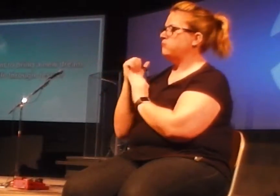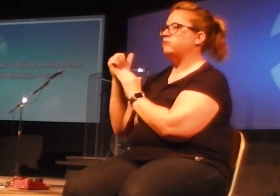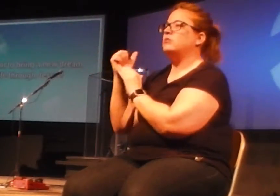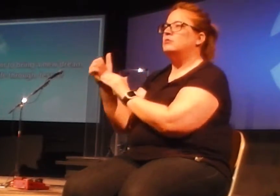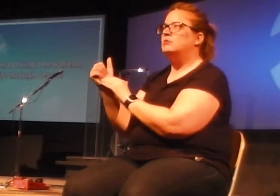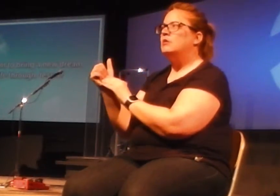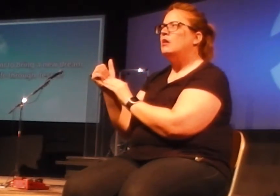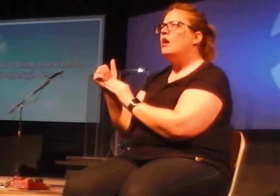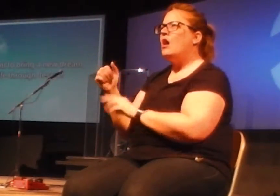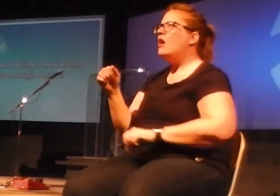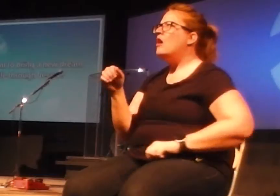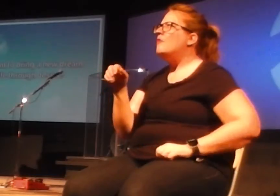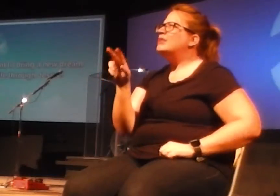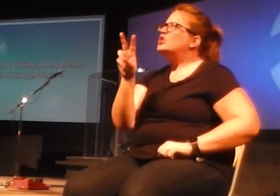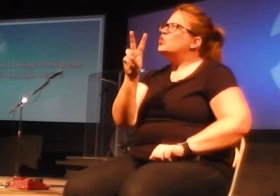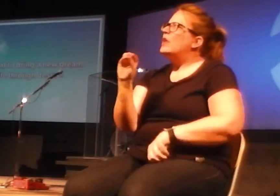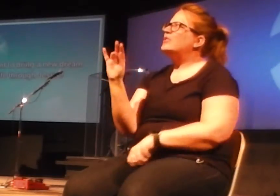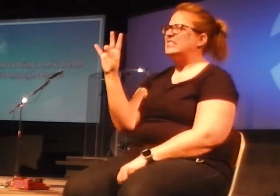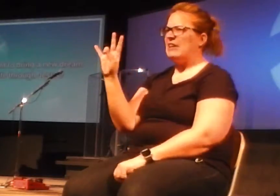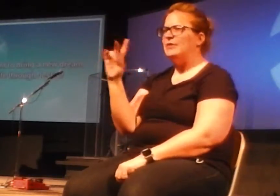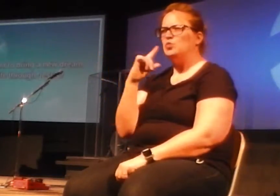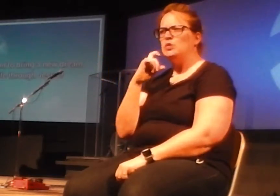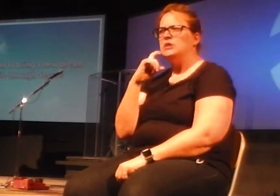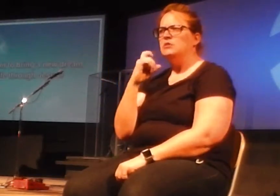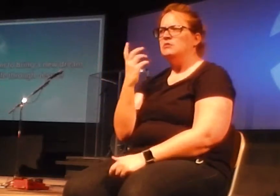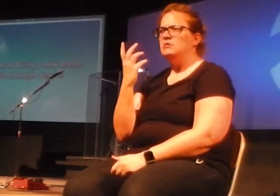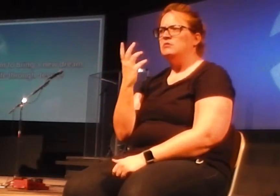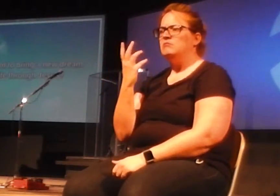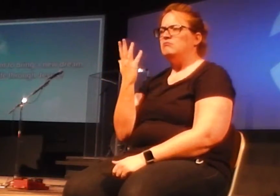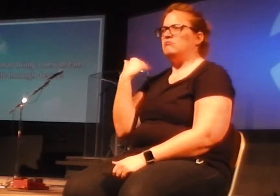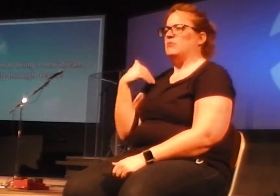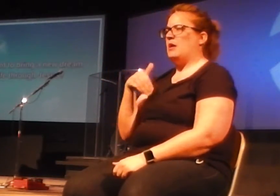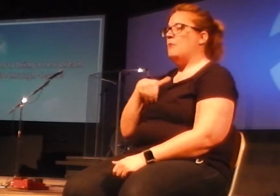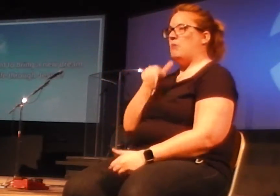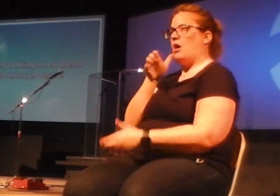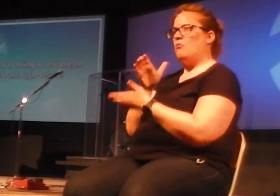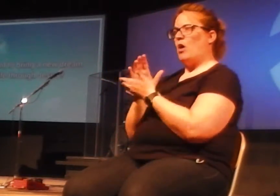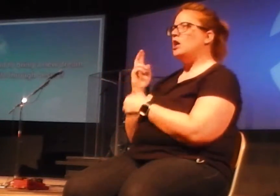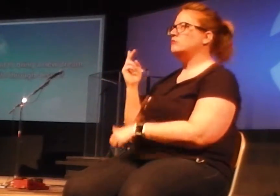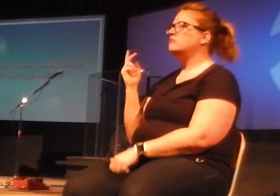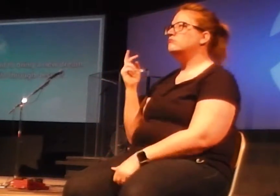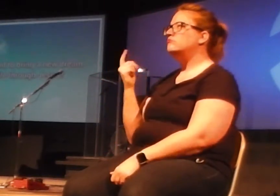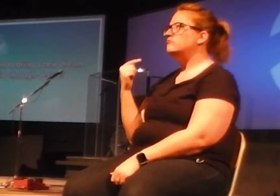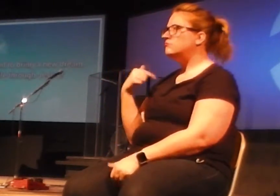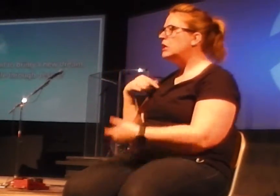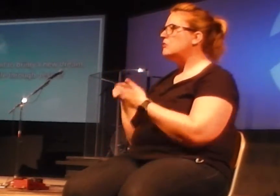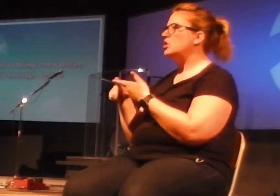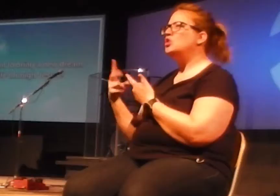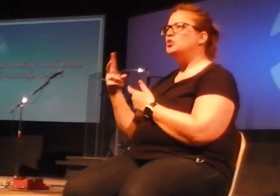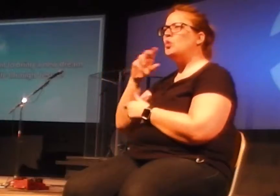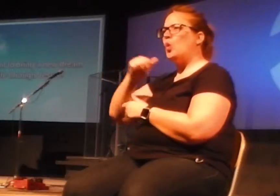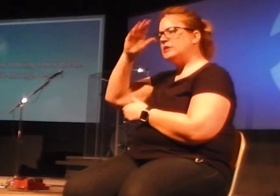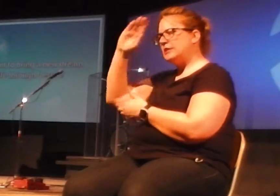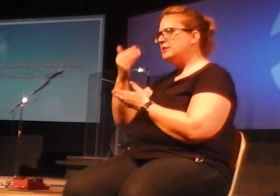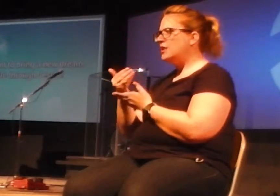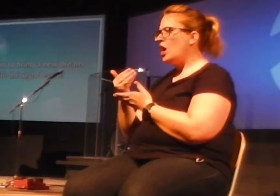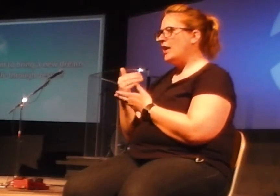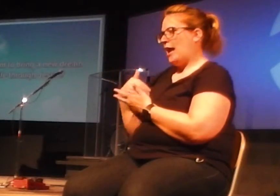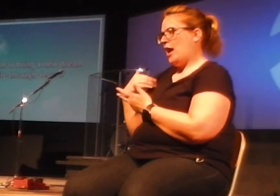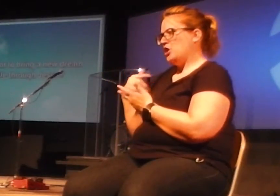in 2007, my wife and I and our two oldest boys and our youngest son